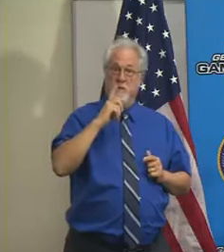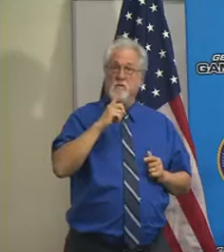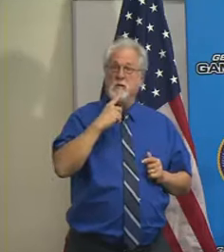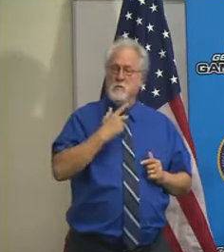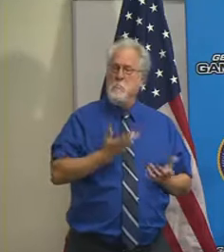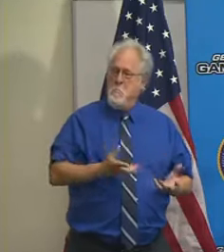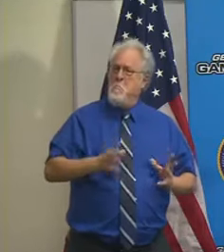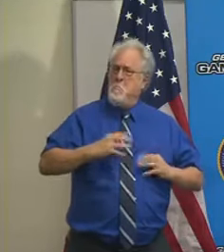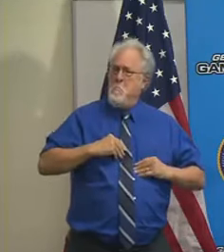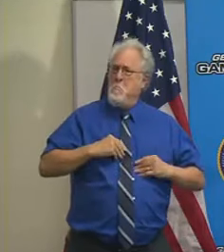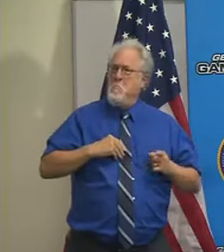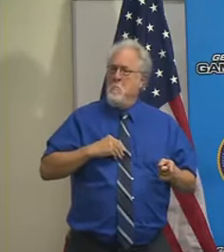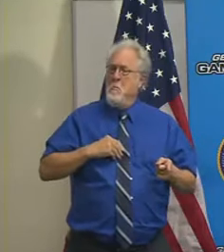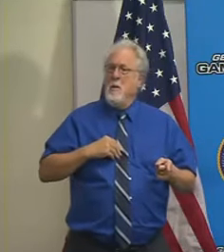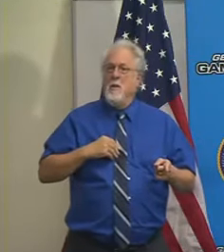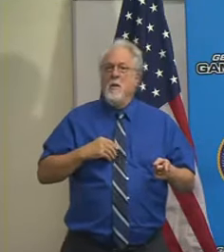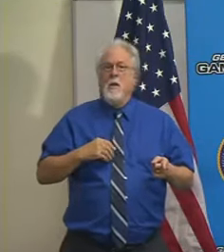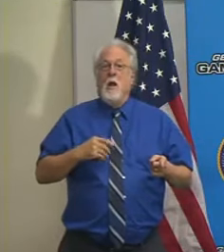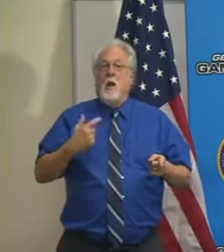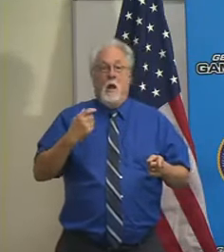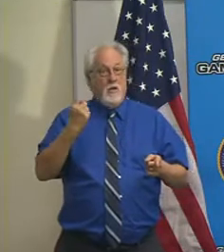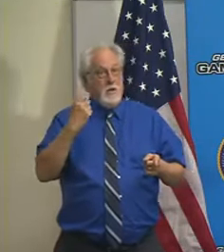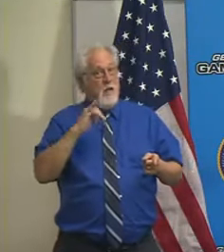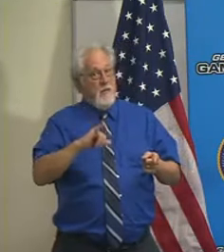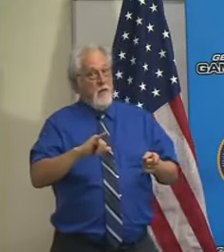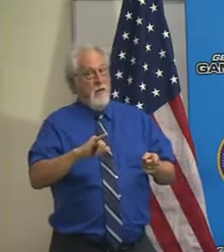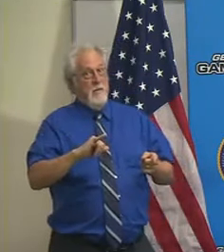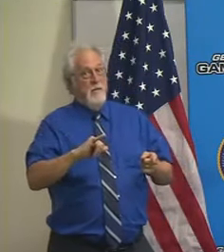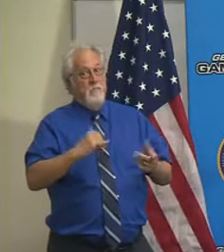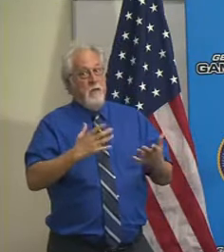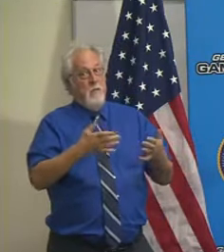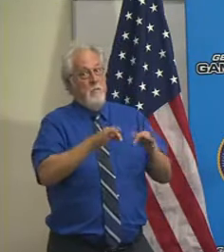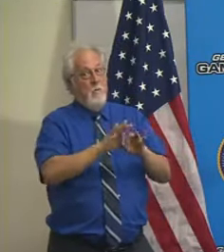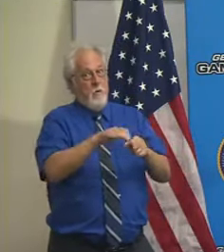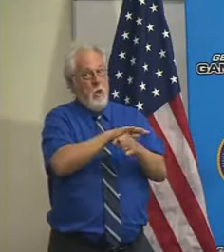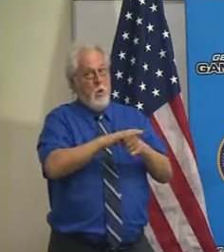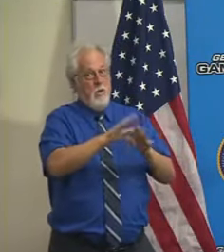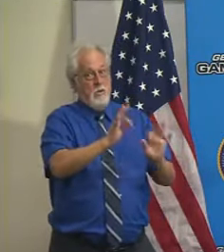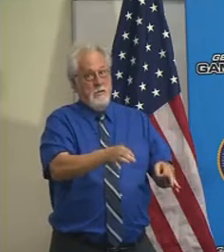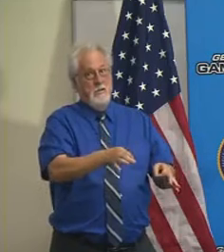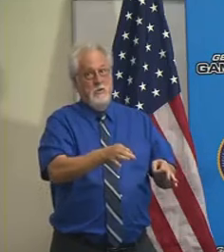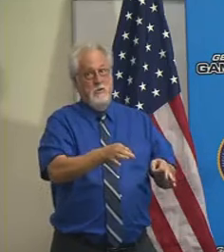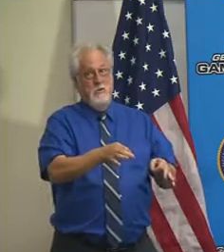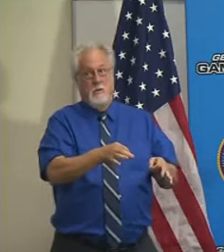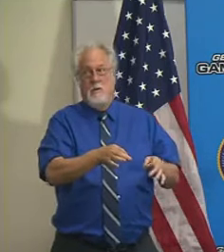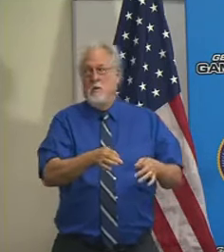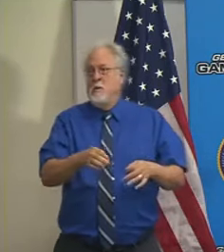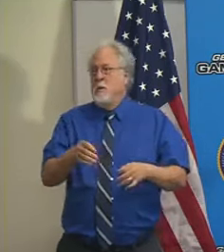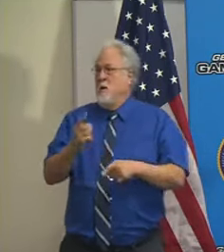something we want to opt into, because we do understand that this may be a very important local decision that's being made.